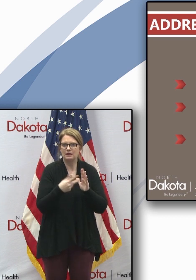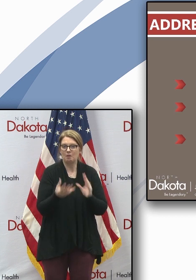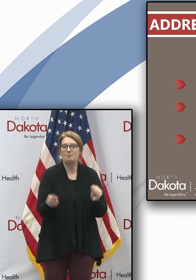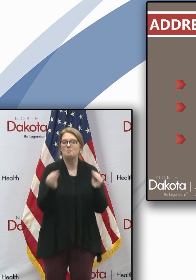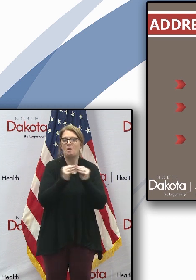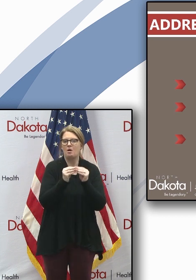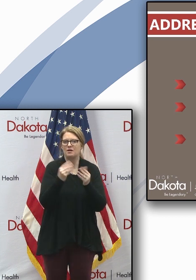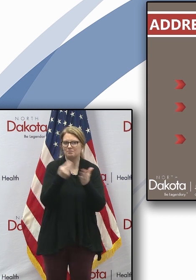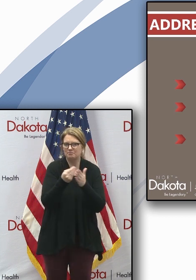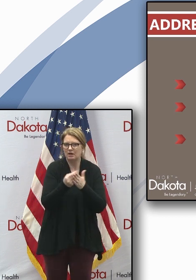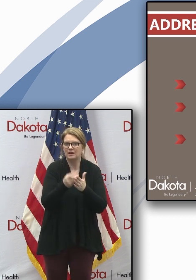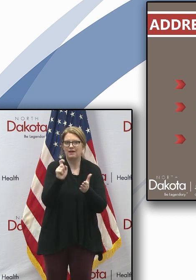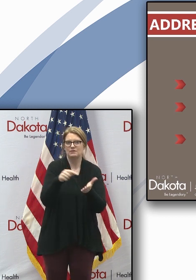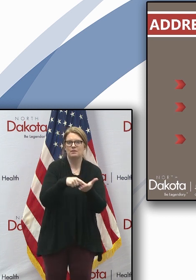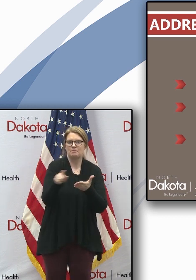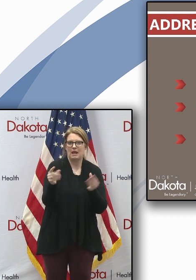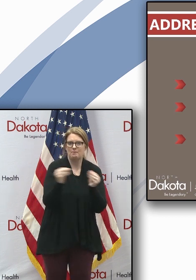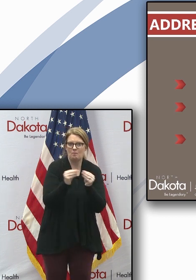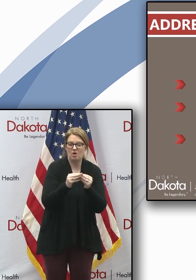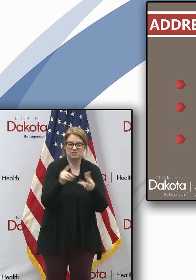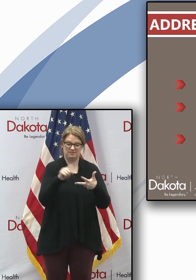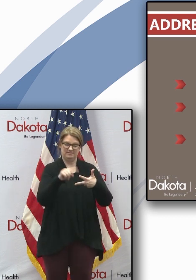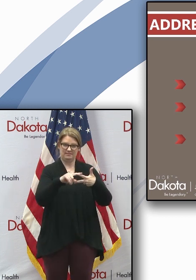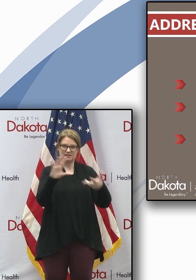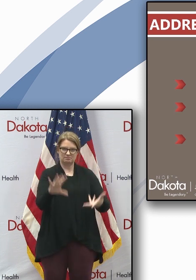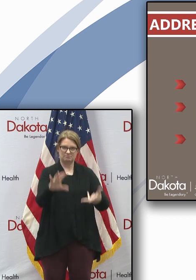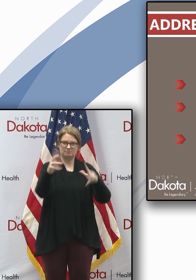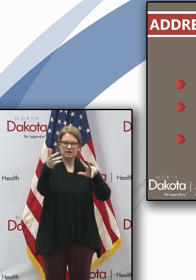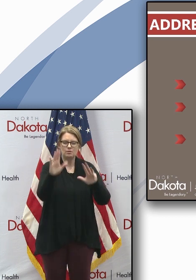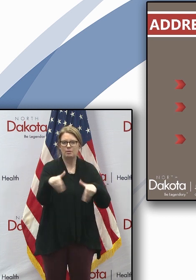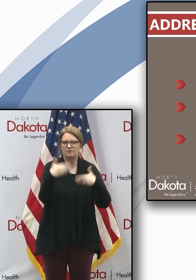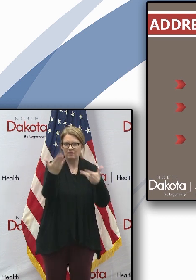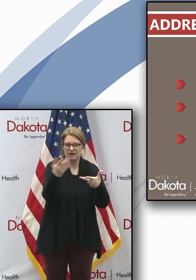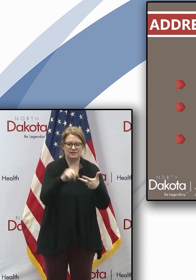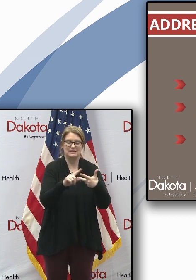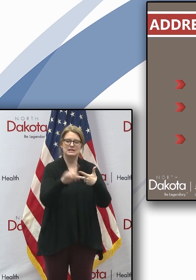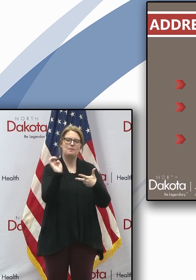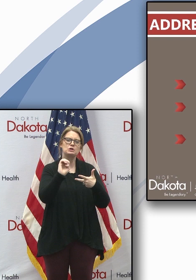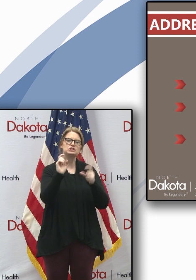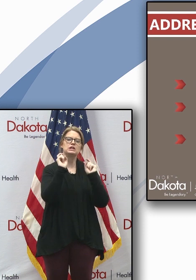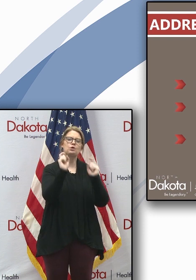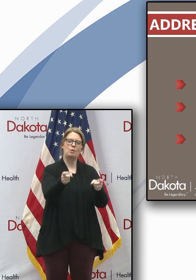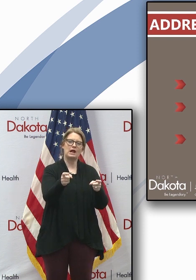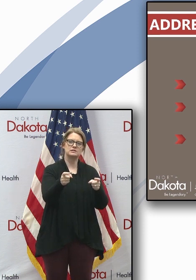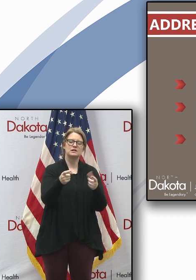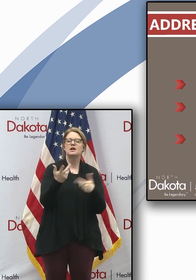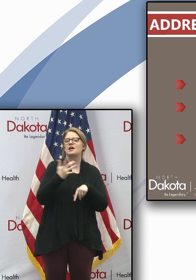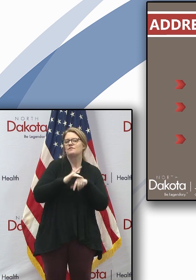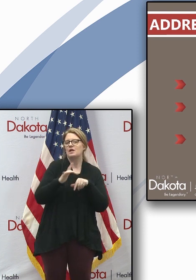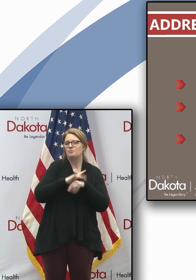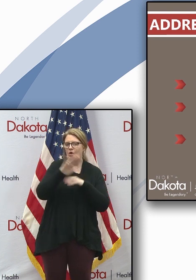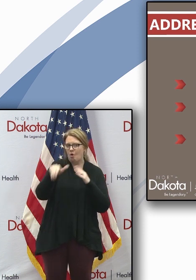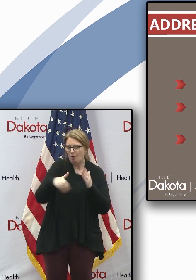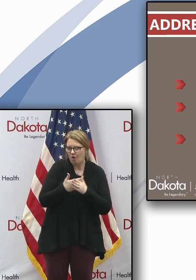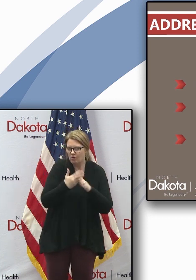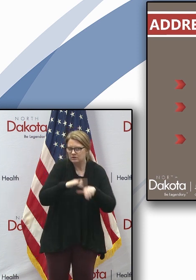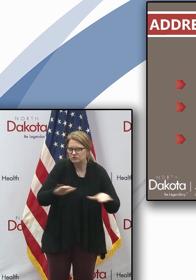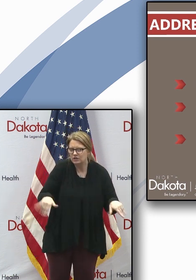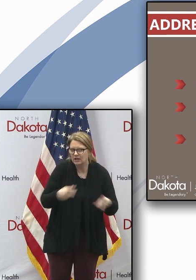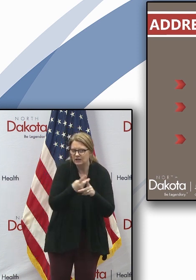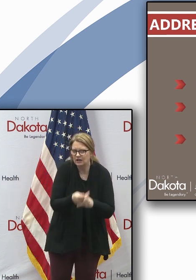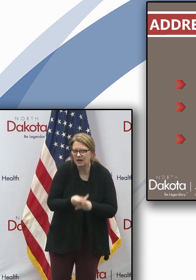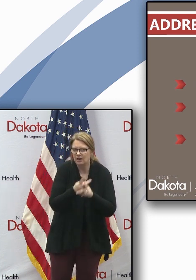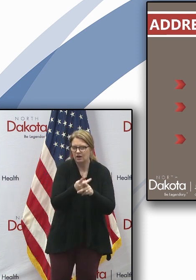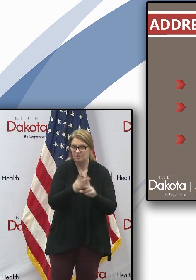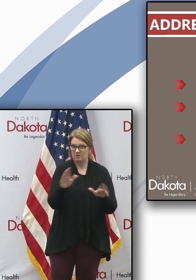industry through this period of significant disruption. The emergency grants will be available to all childcare providers licensed